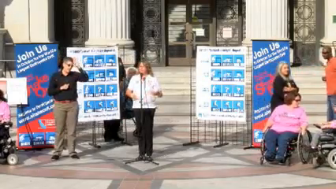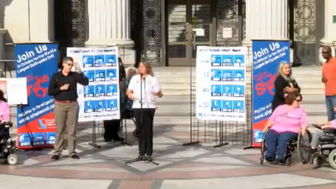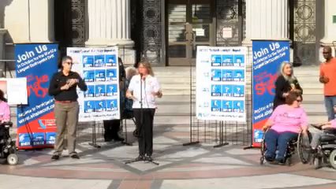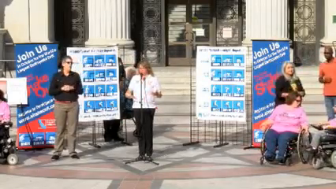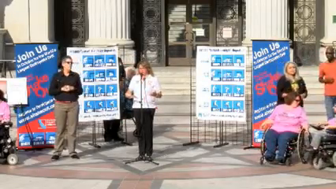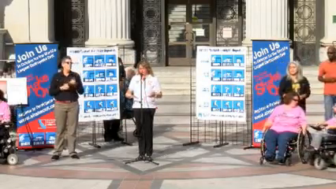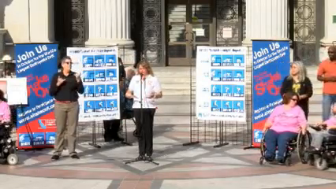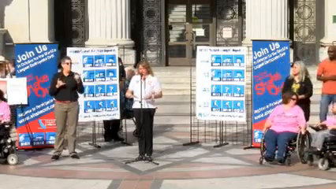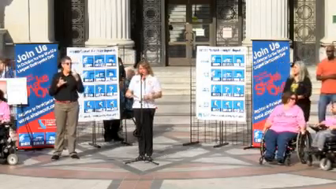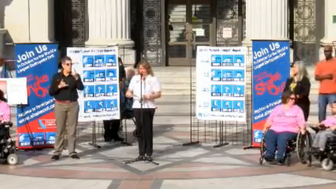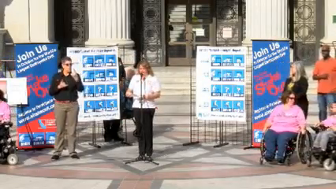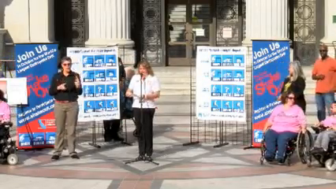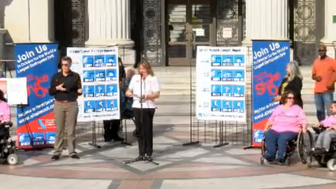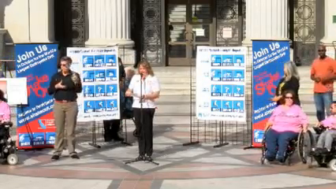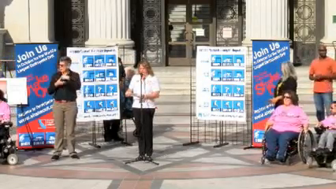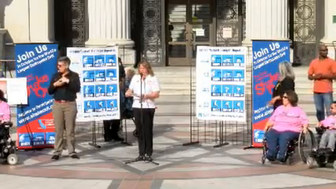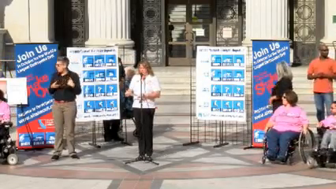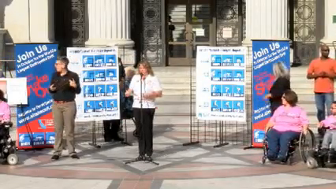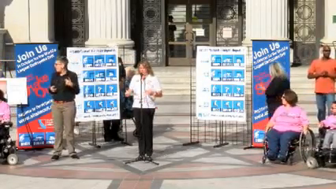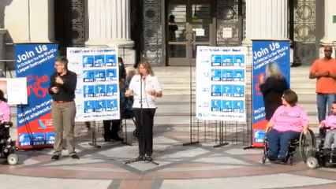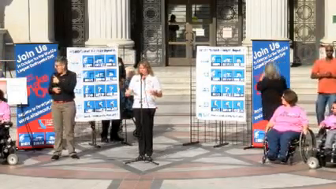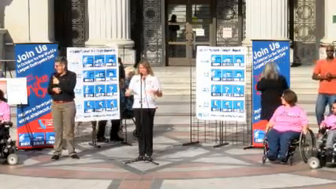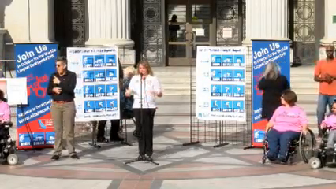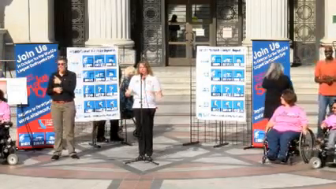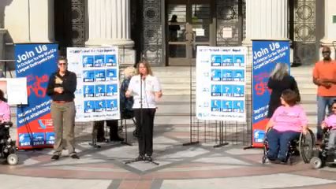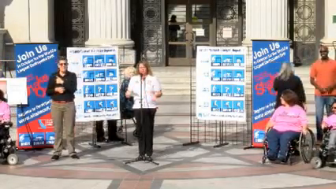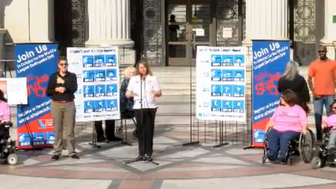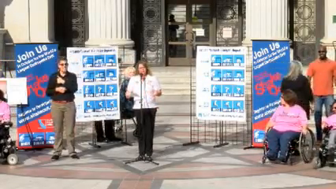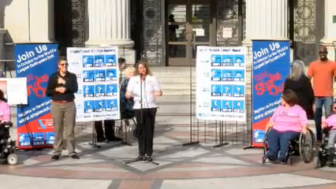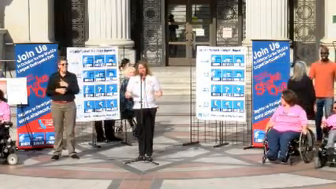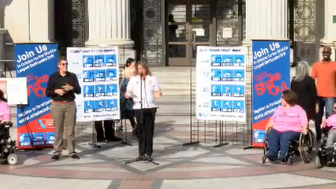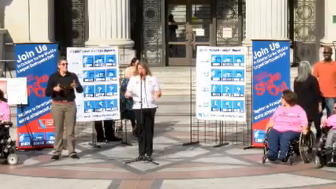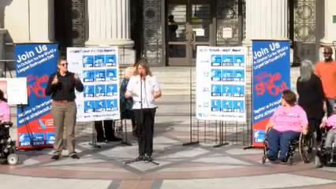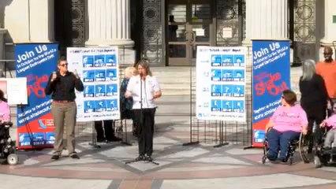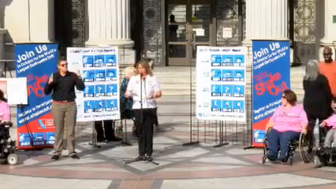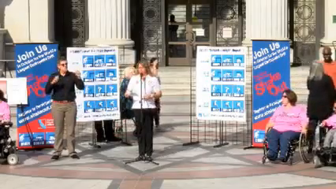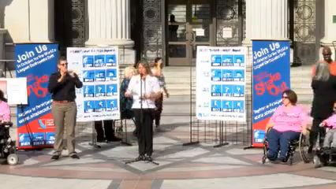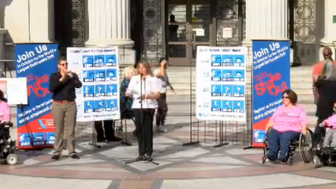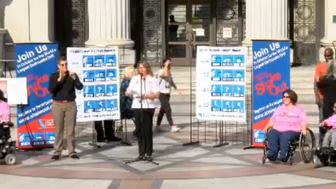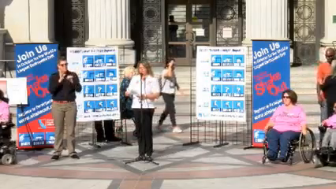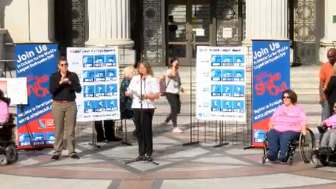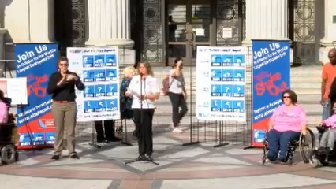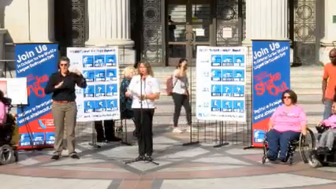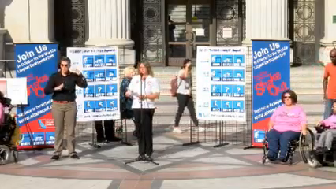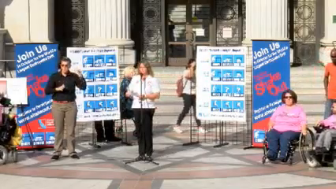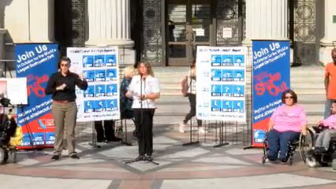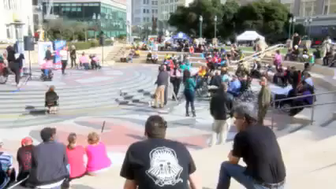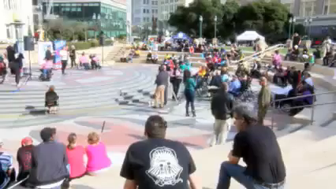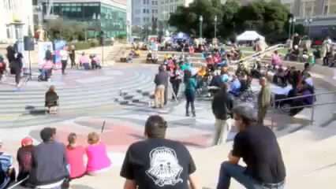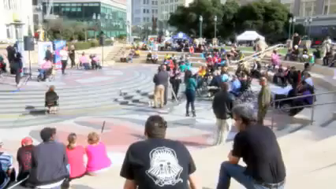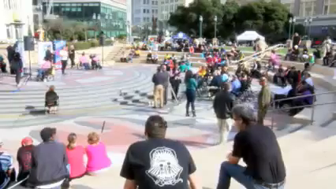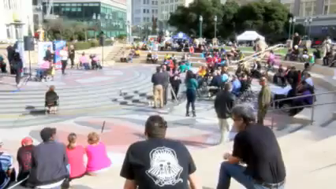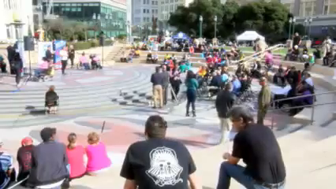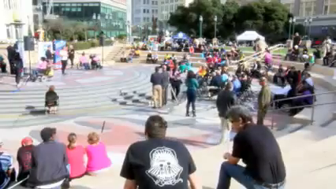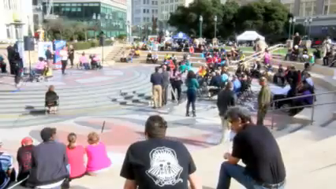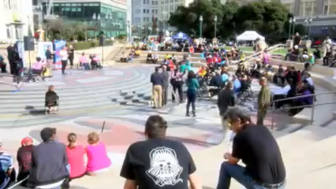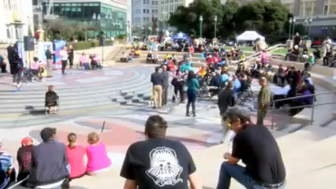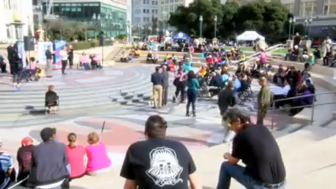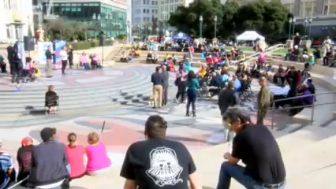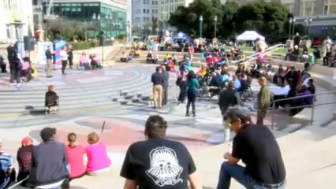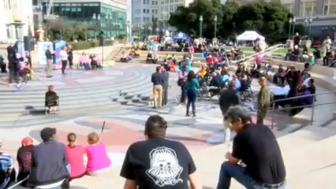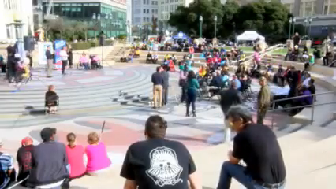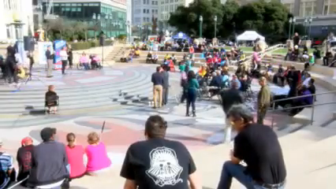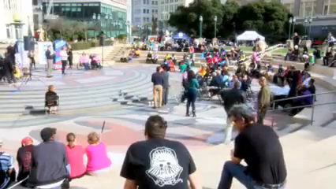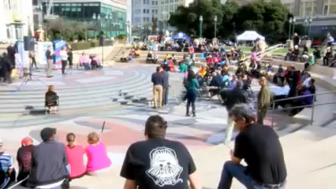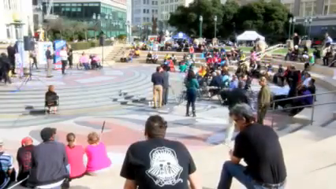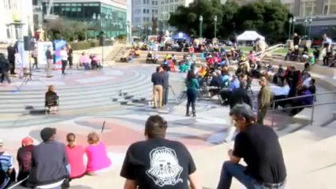like everyone to join us in the Great California Shakeout Drill. It is the largest earthquake drill in